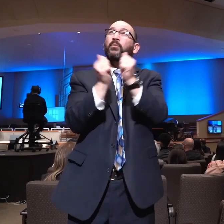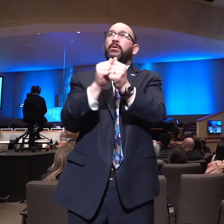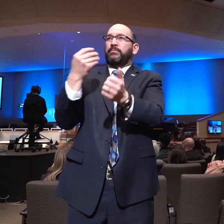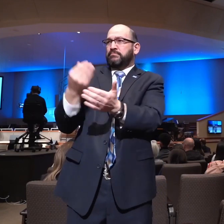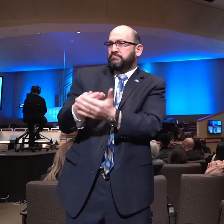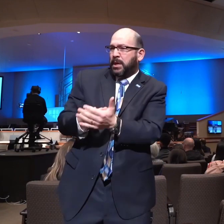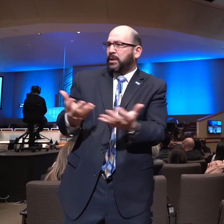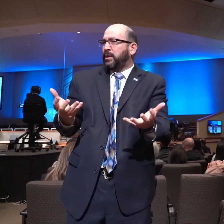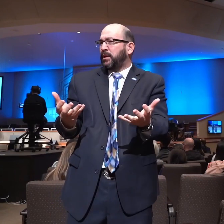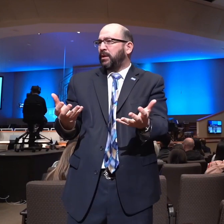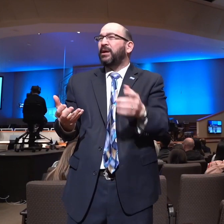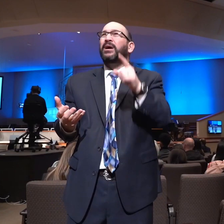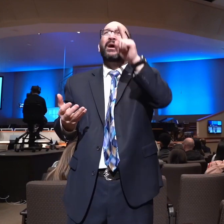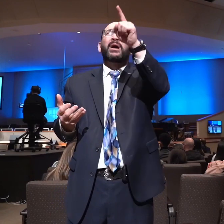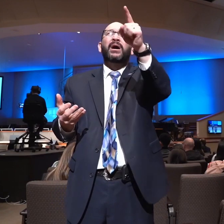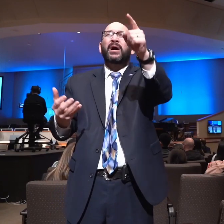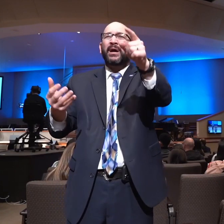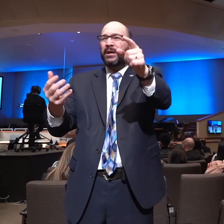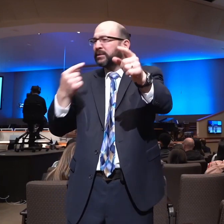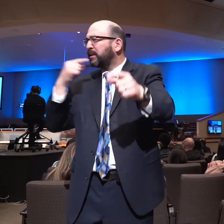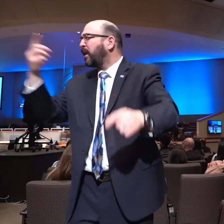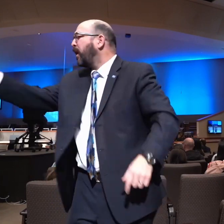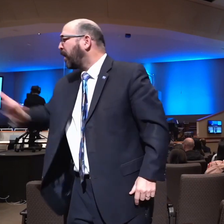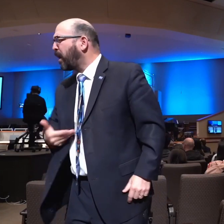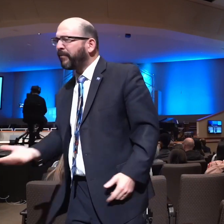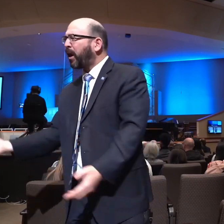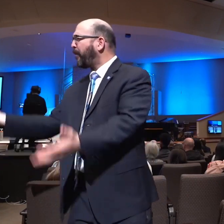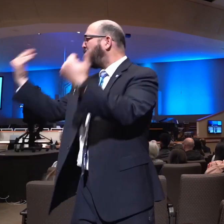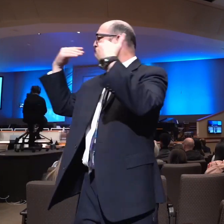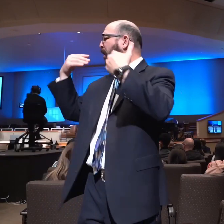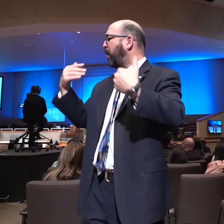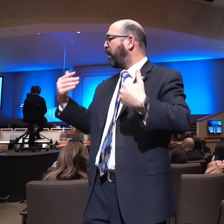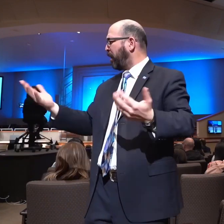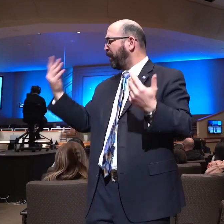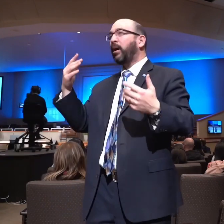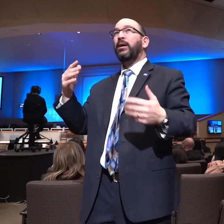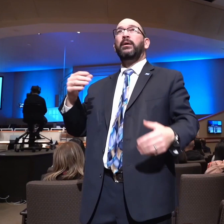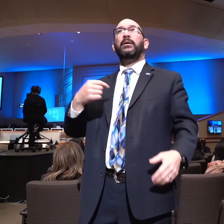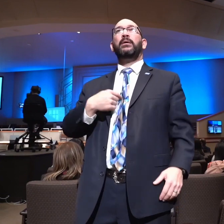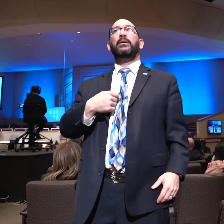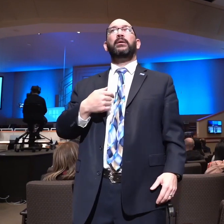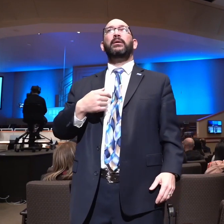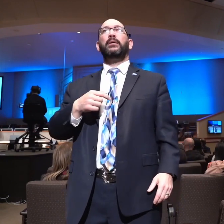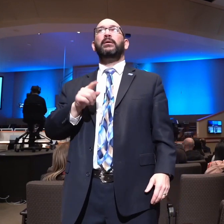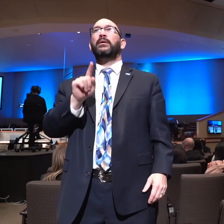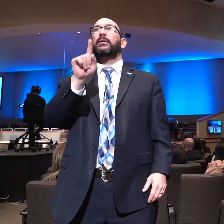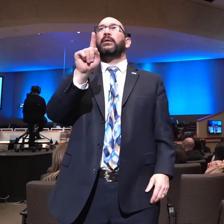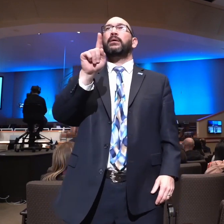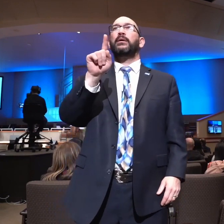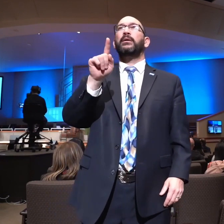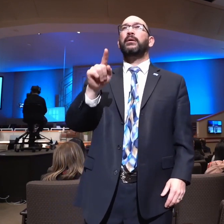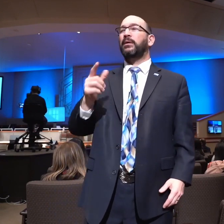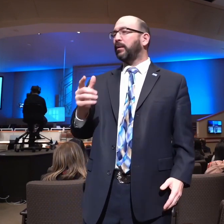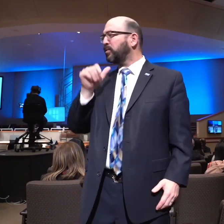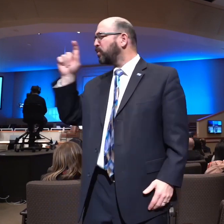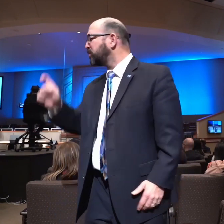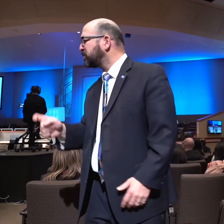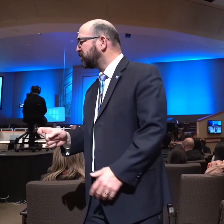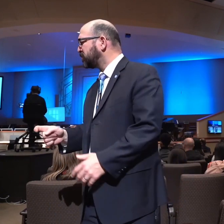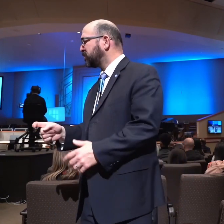He sets the table. He says, come in boldly. Come on in. Come on in. You don't have to stand out there eating crackers and cheese. Come on in.